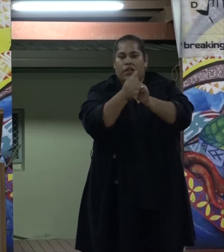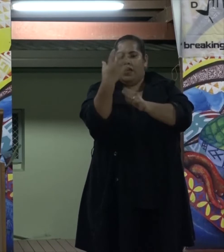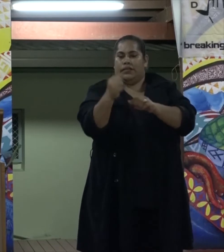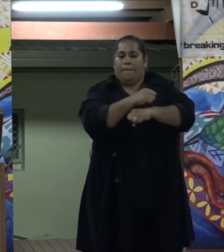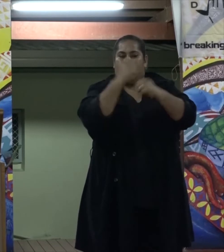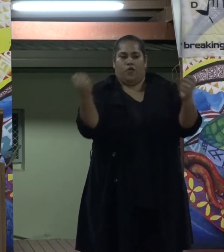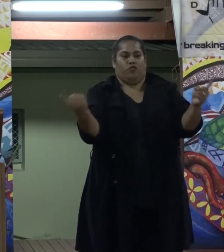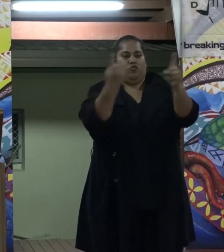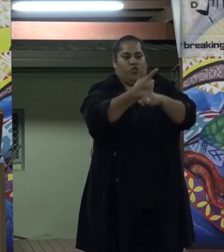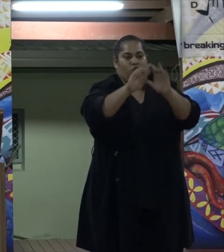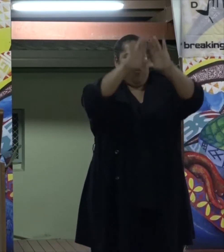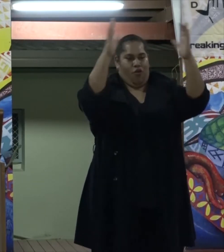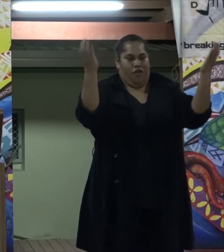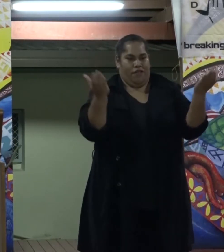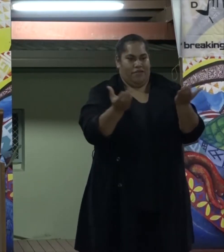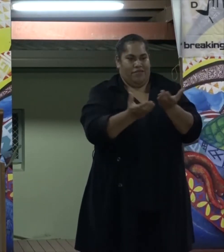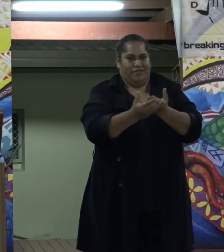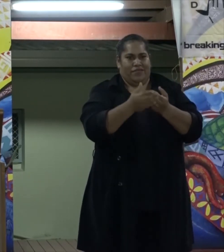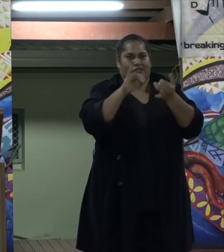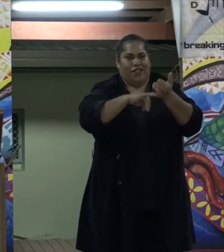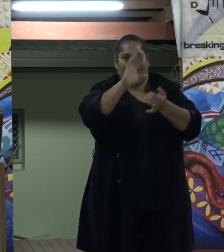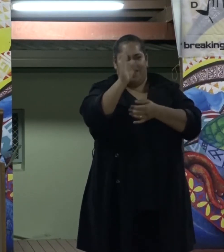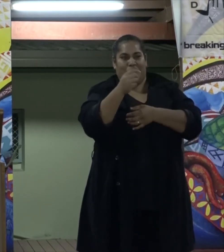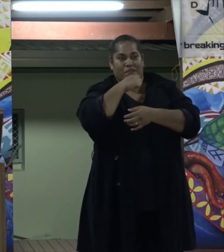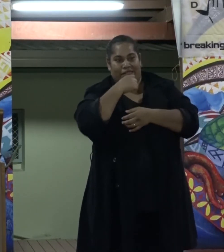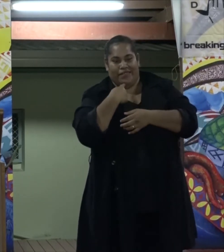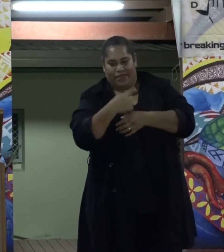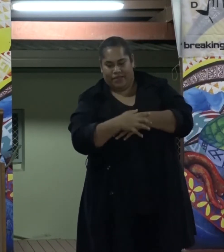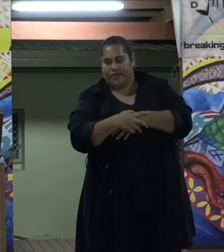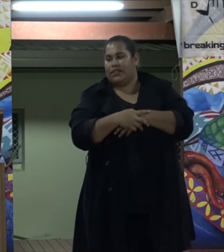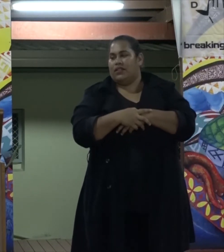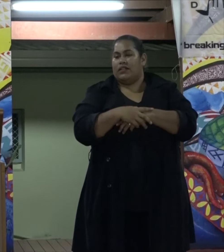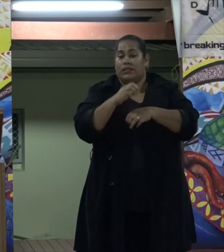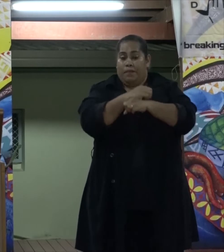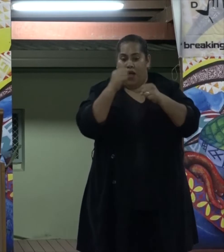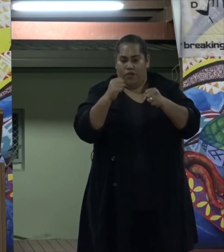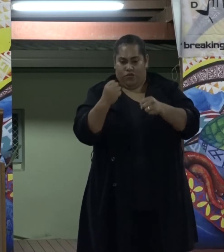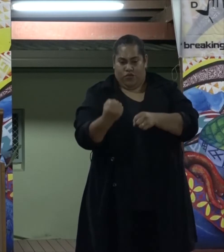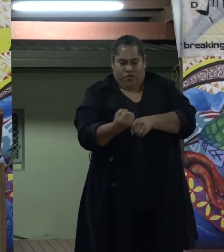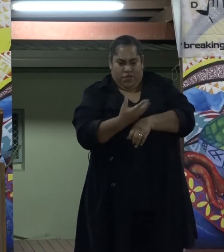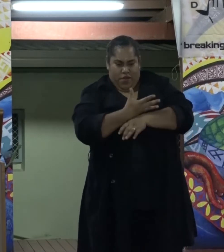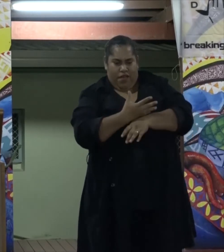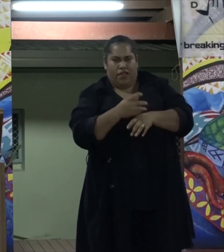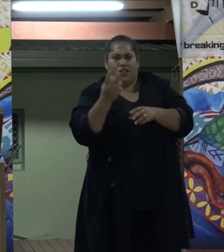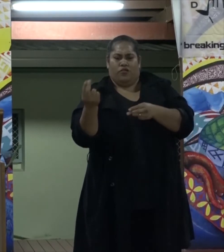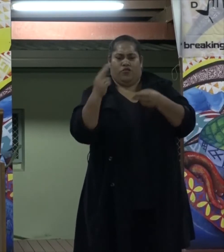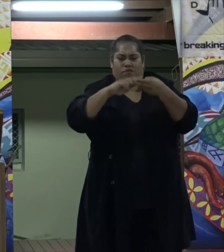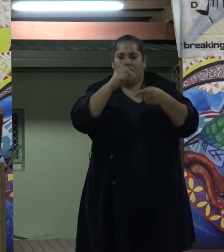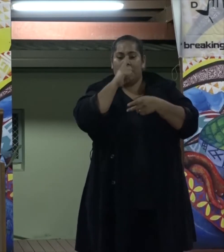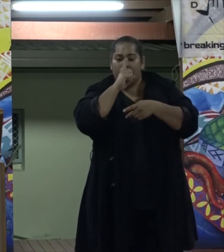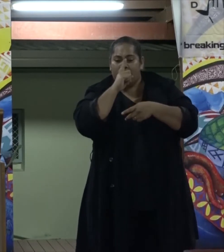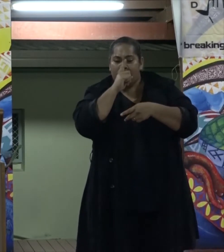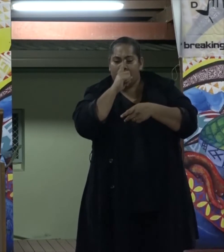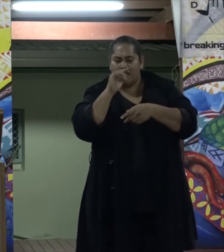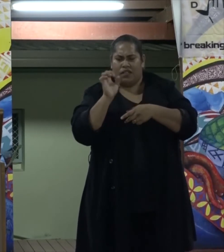power to change the world. It has the power to inspire. It has the power to unite people in a way that